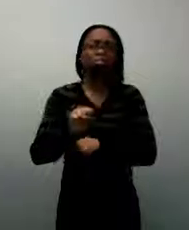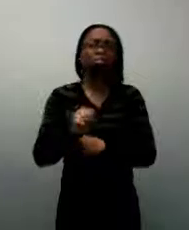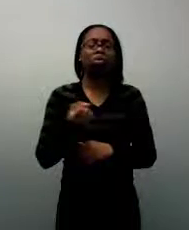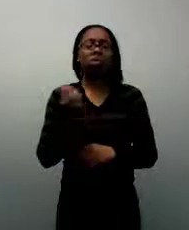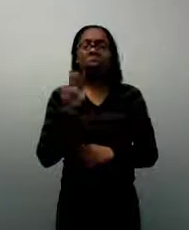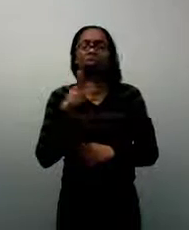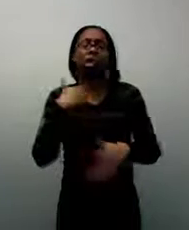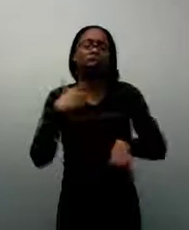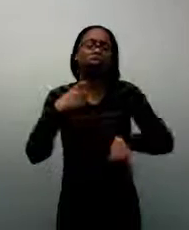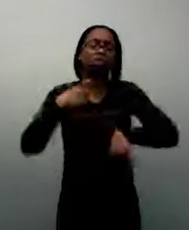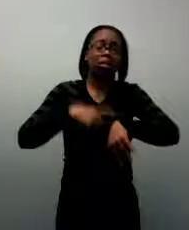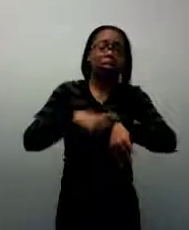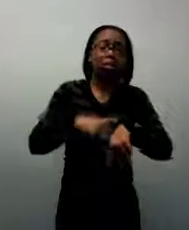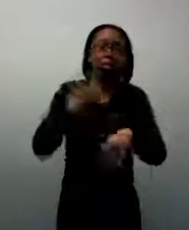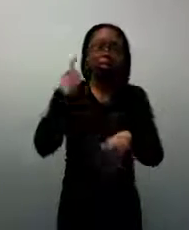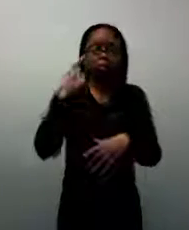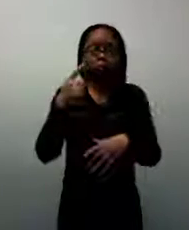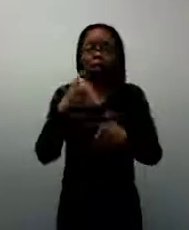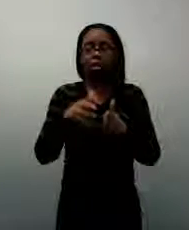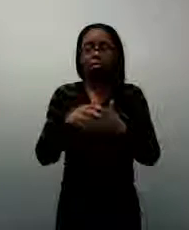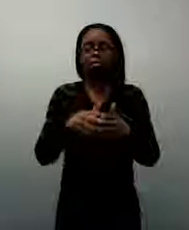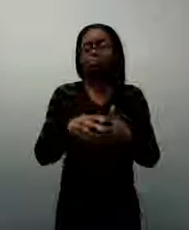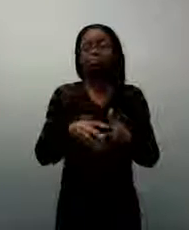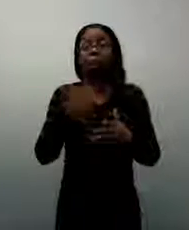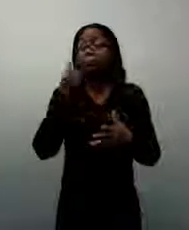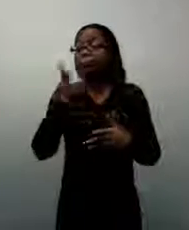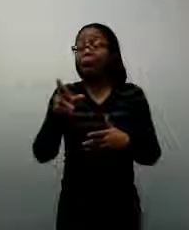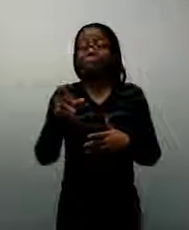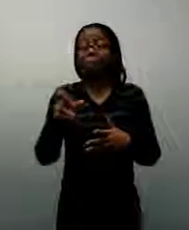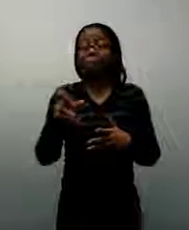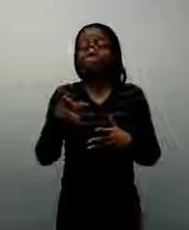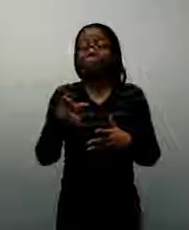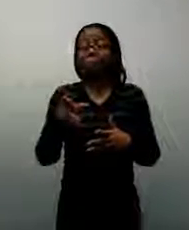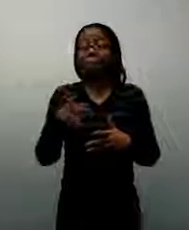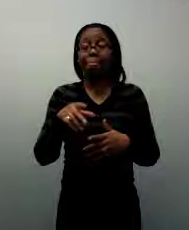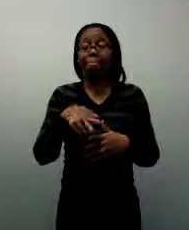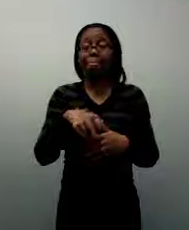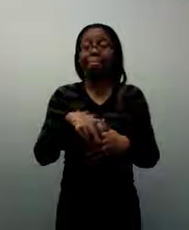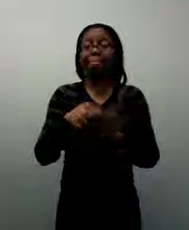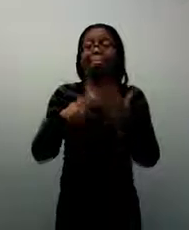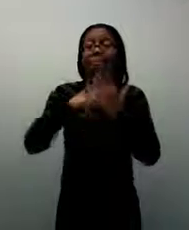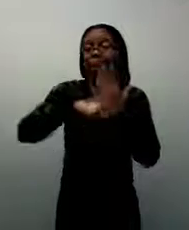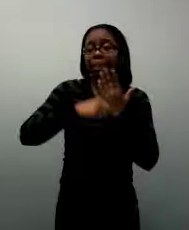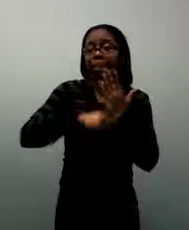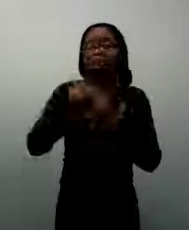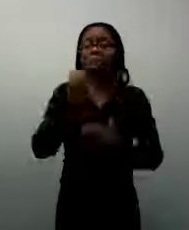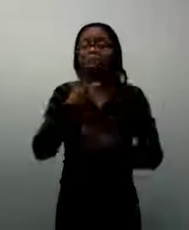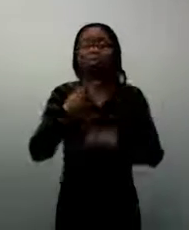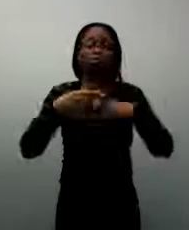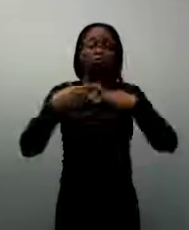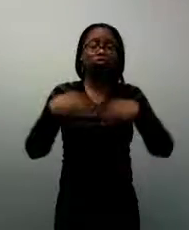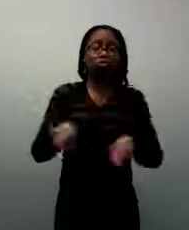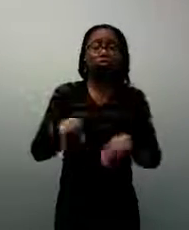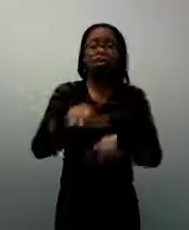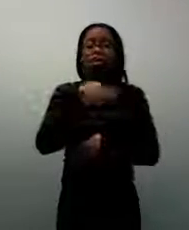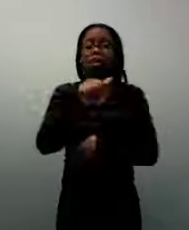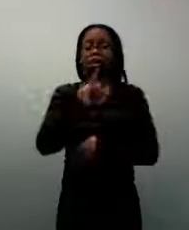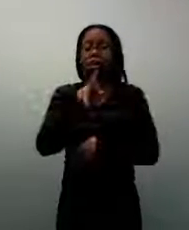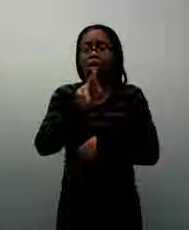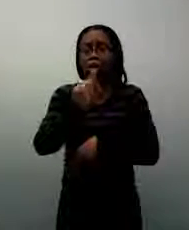read long novels, then go ahead and pick up a magazine and read a magazine every so often. Short articles and things and continue learning yourself.